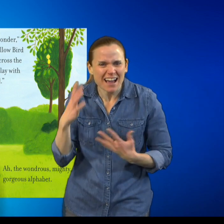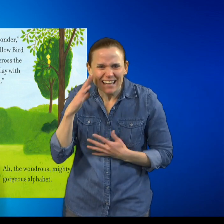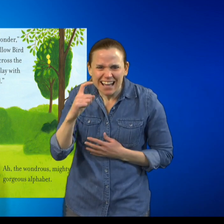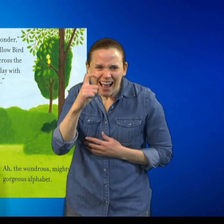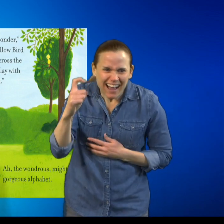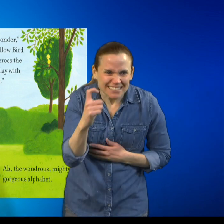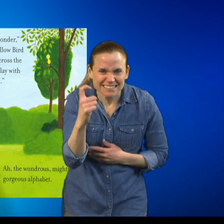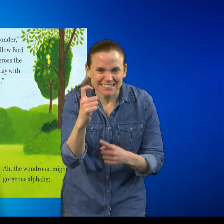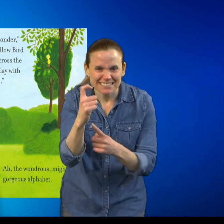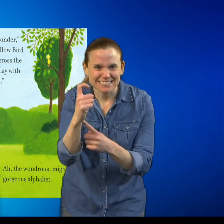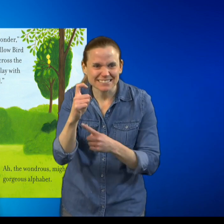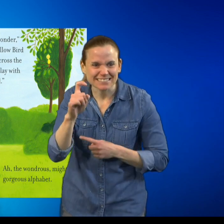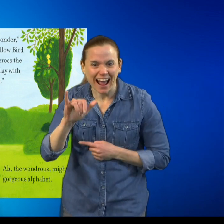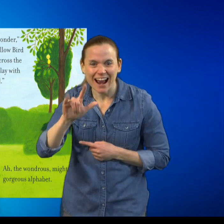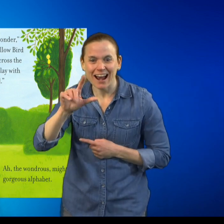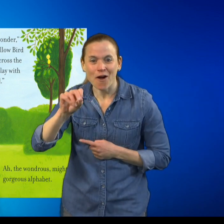Bella plays the xylophone.